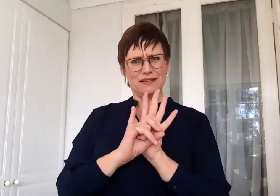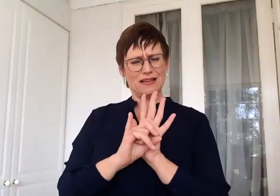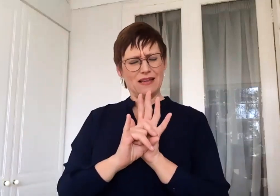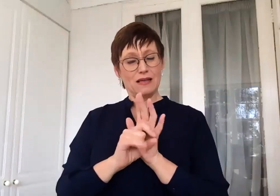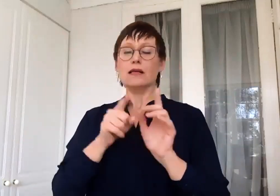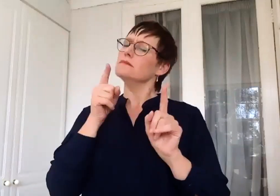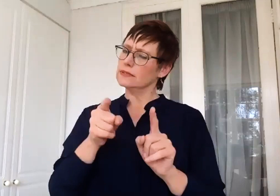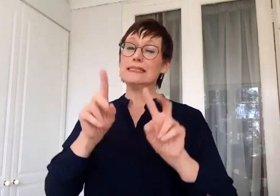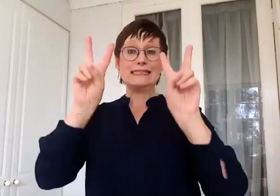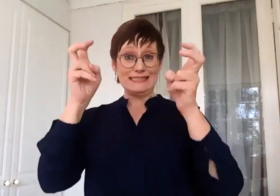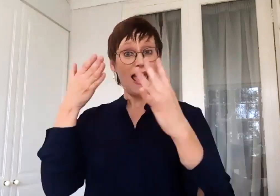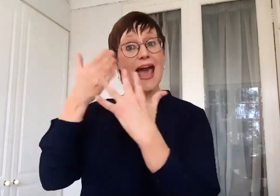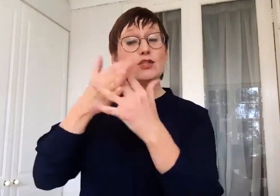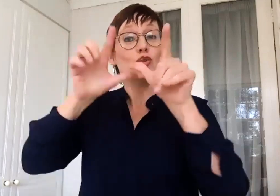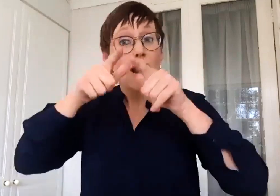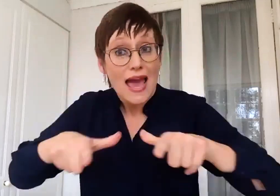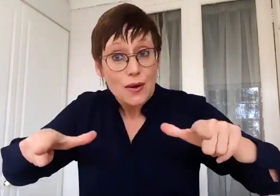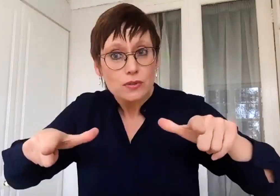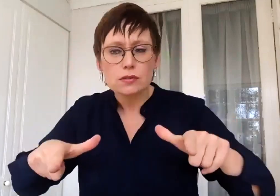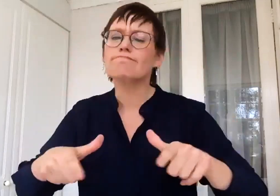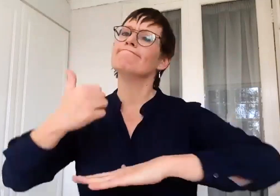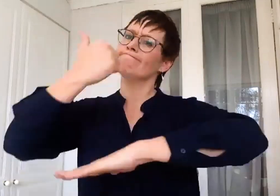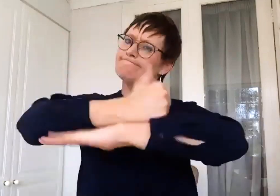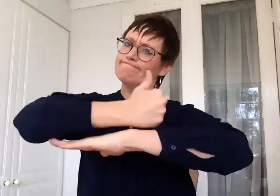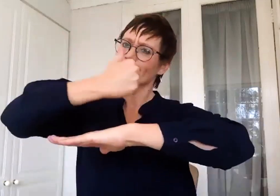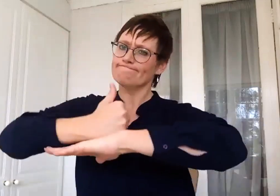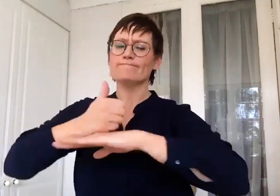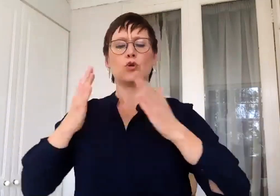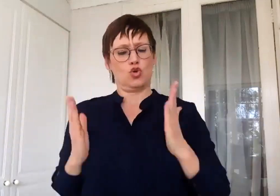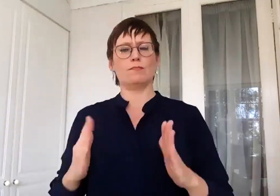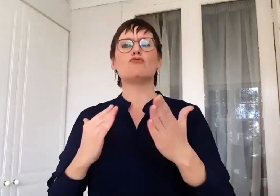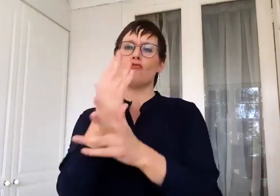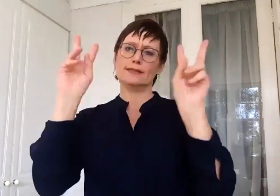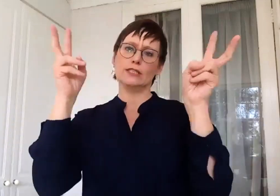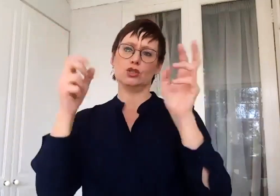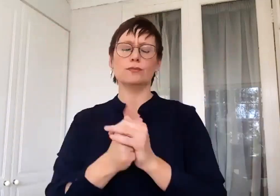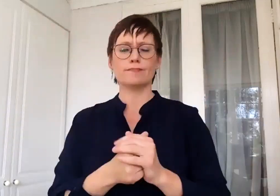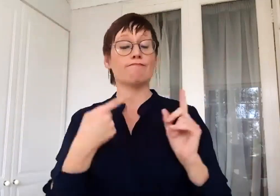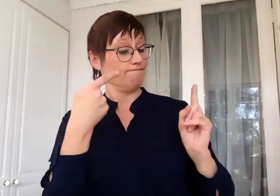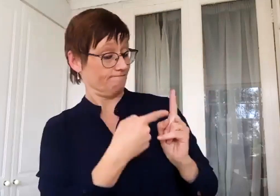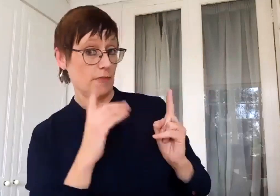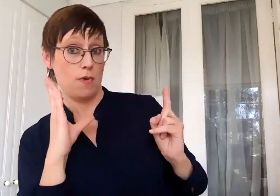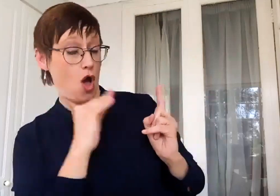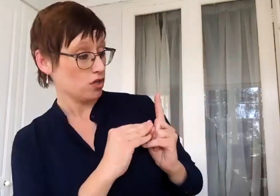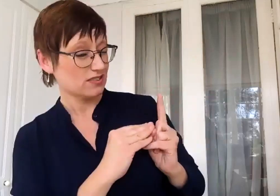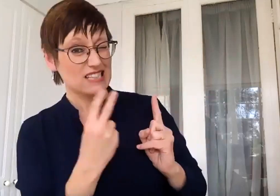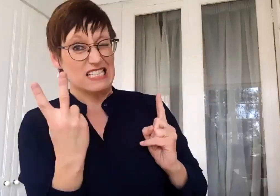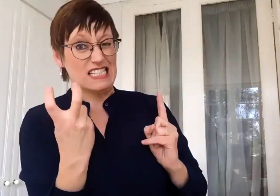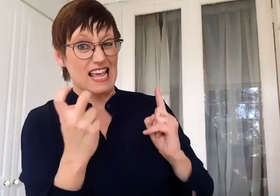a human rights issue, which South Africa really needs to get in charge of here. Which brings me to precisely the second last issue I wanted to